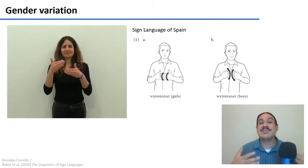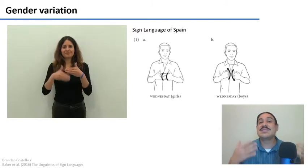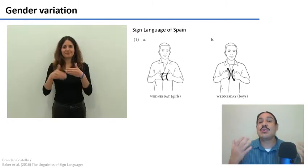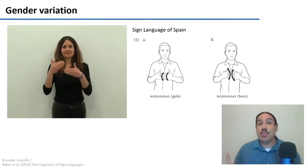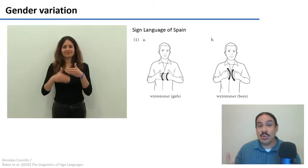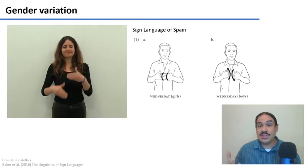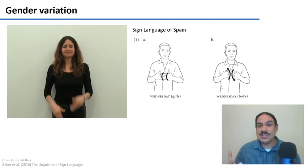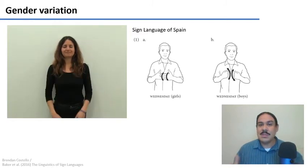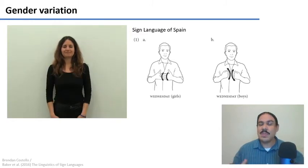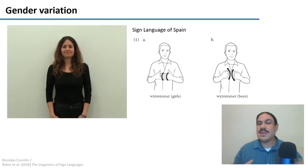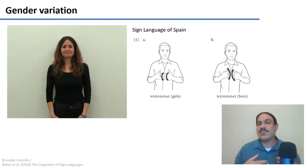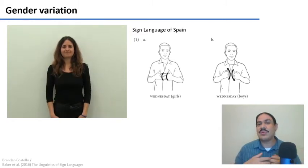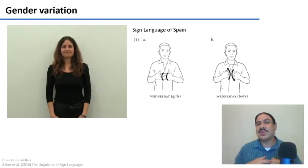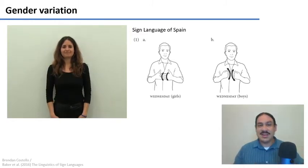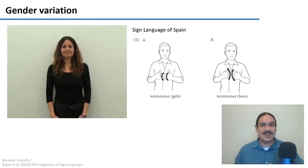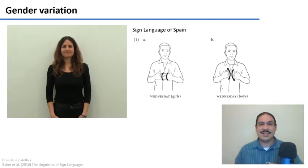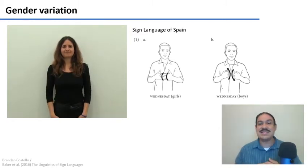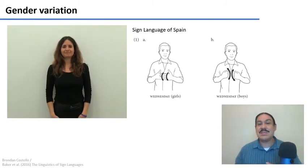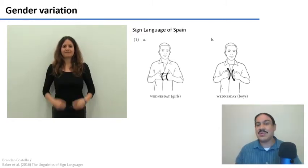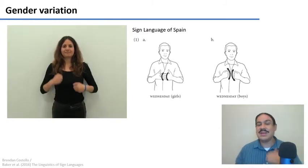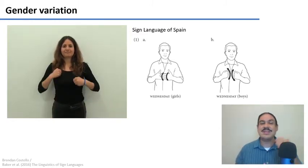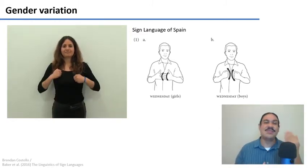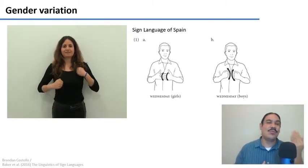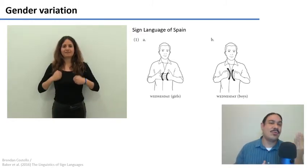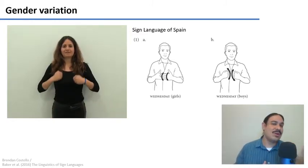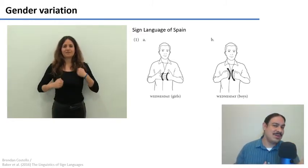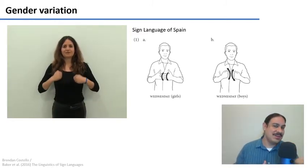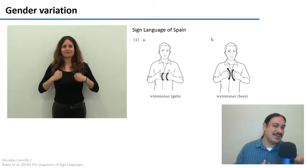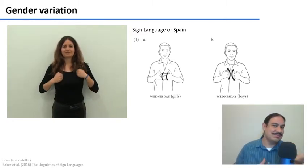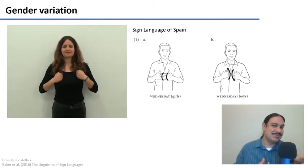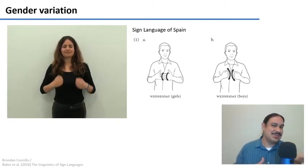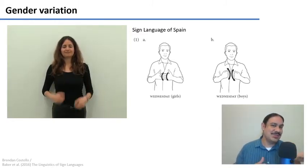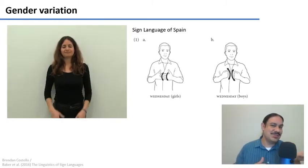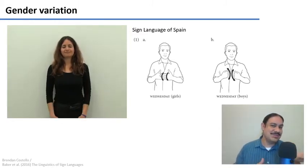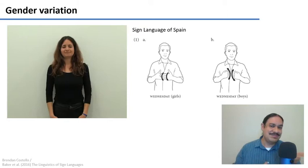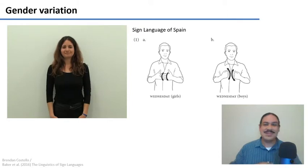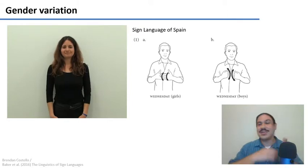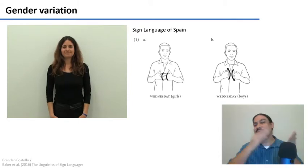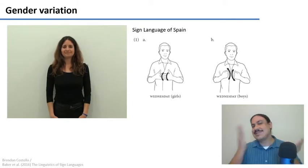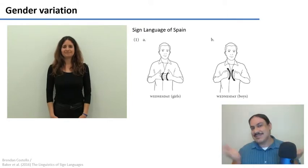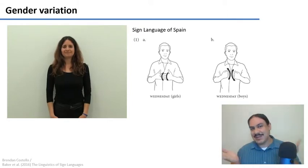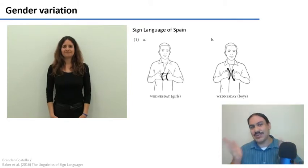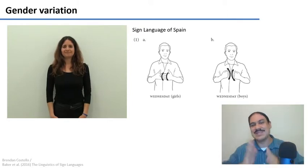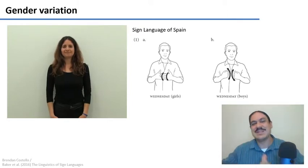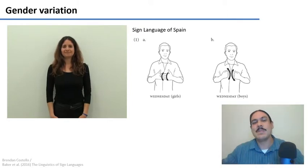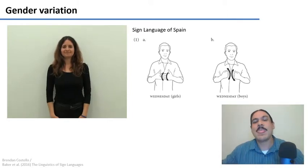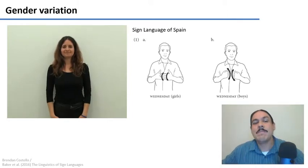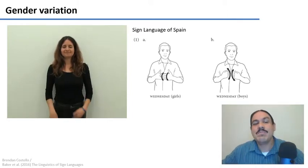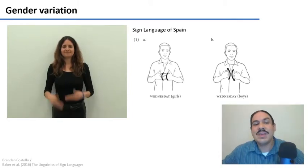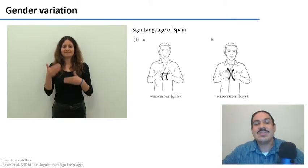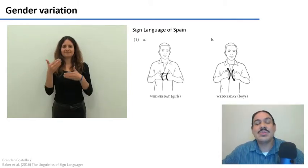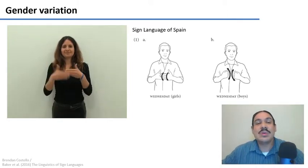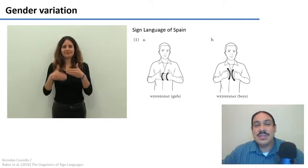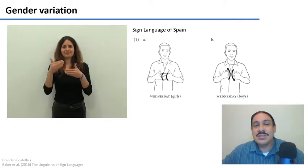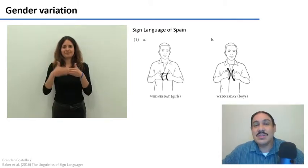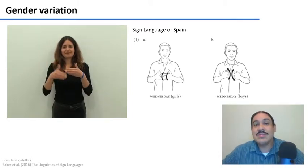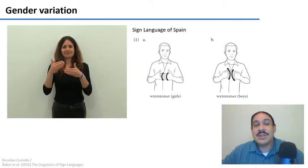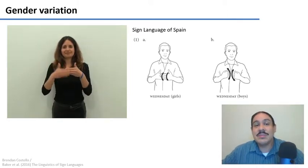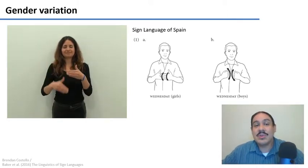schools that were separated for young children girls and boys and so each of them developed their